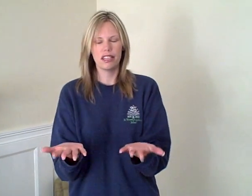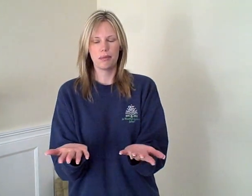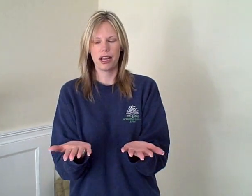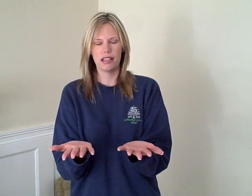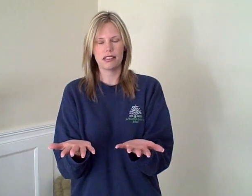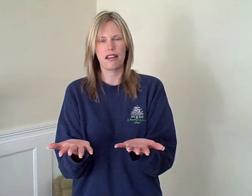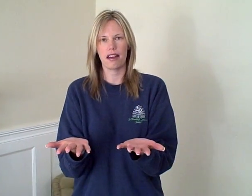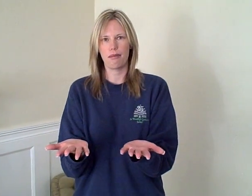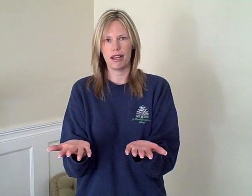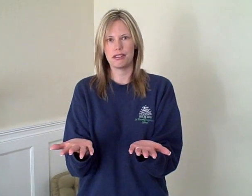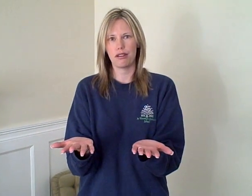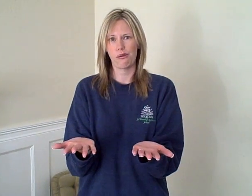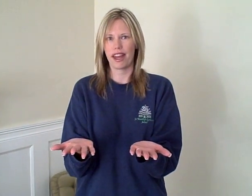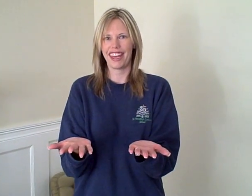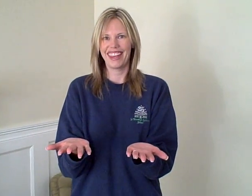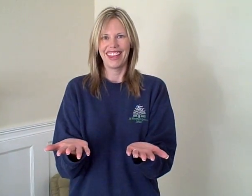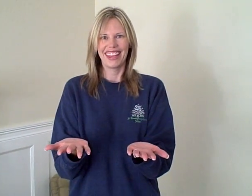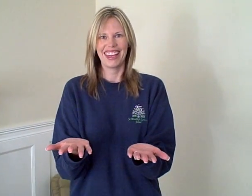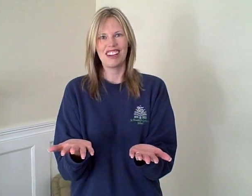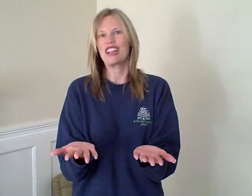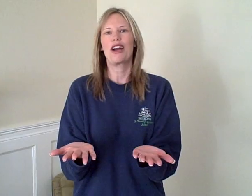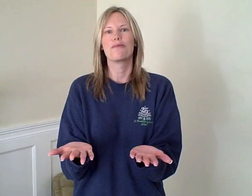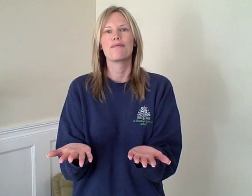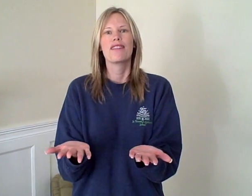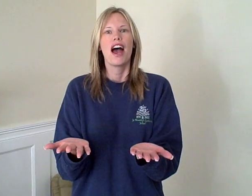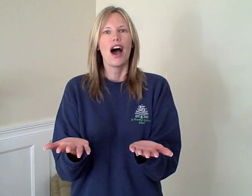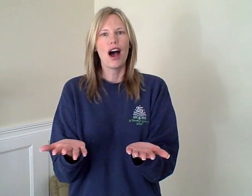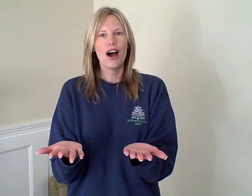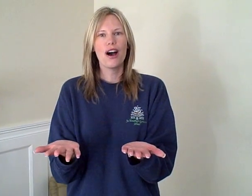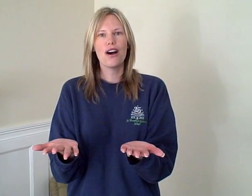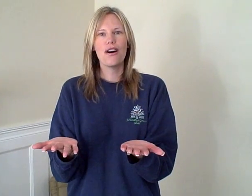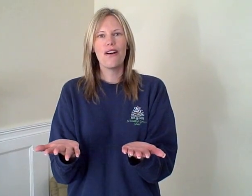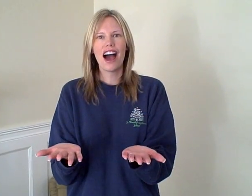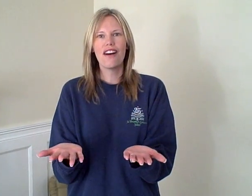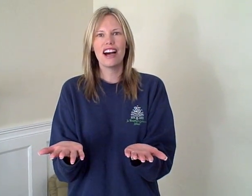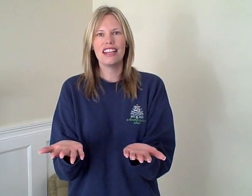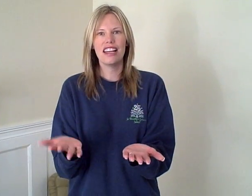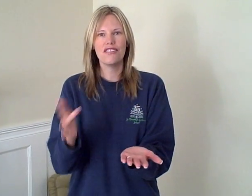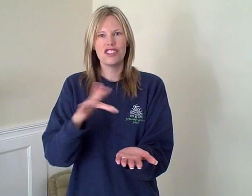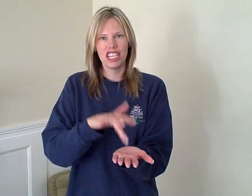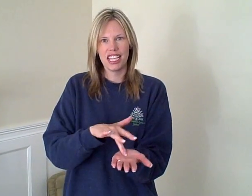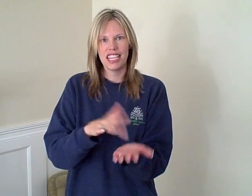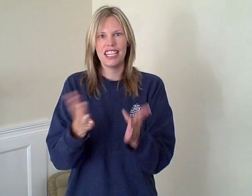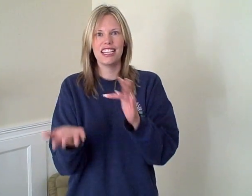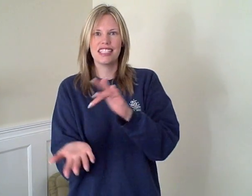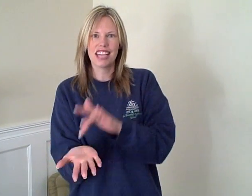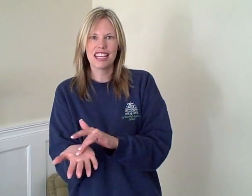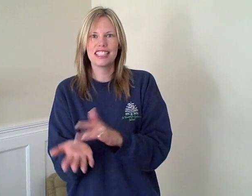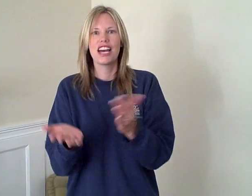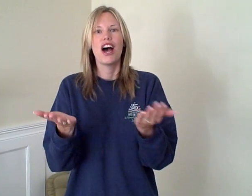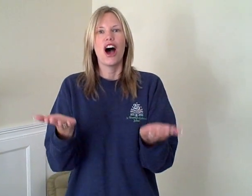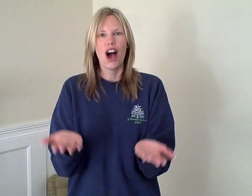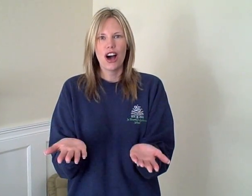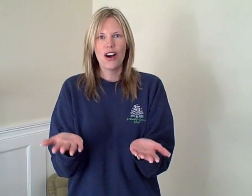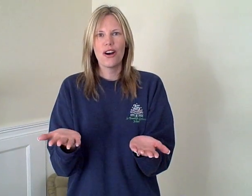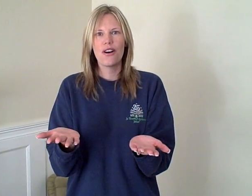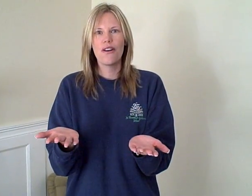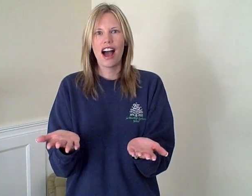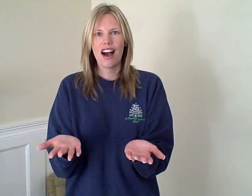keep your hands out like mine so you're ready. Okay, here we go. Oh how I love Jesus Oh how